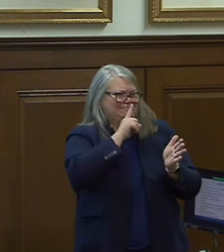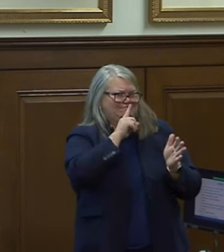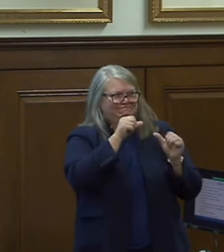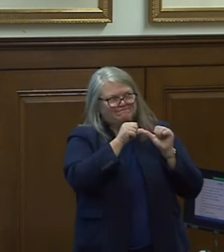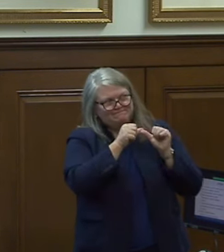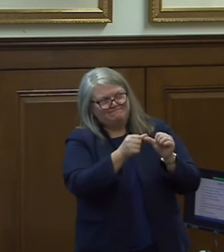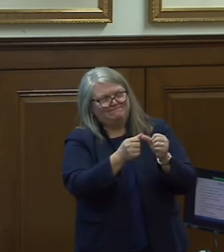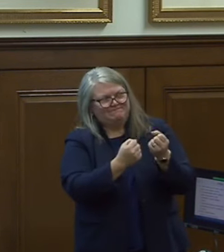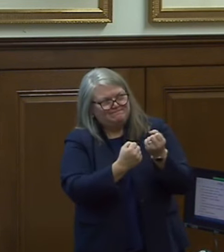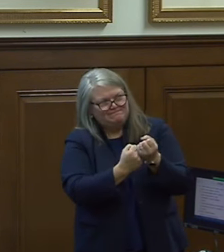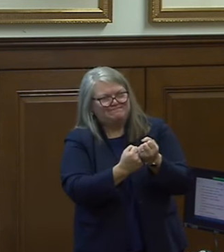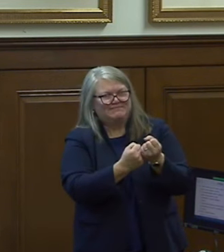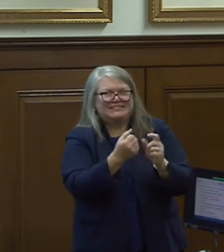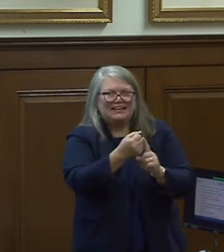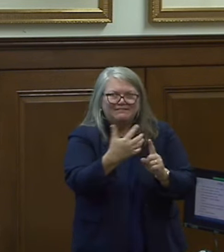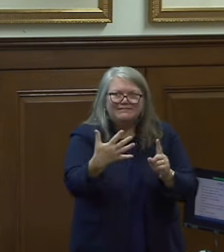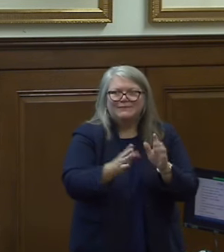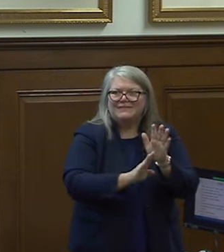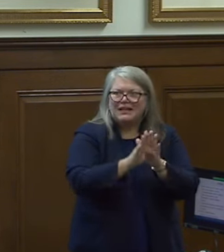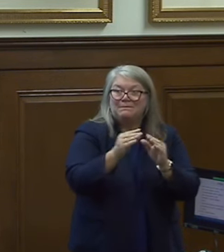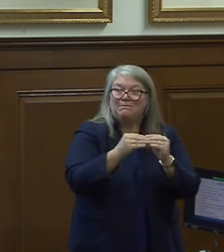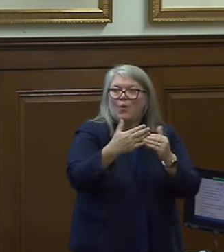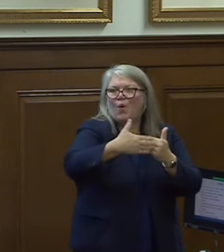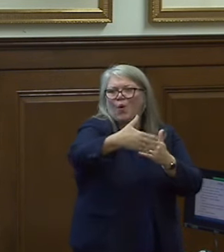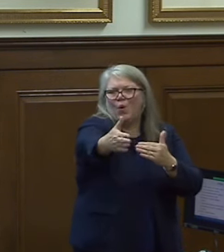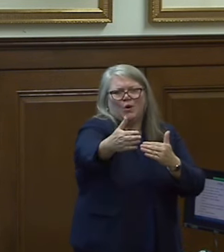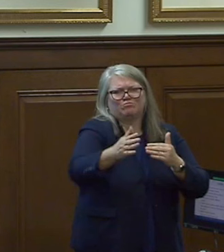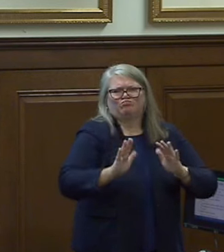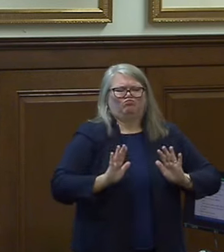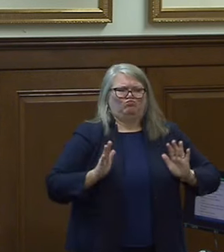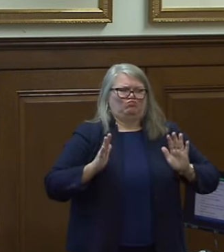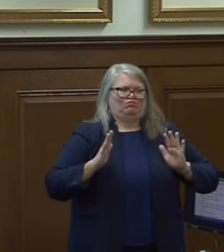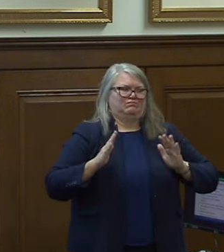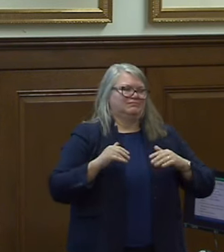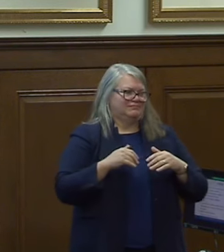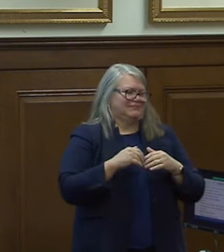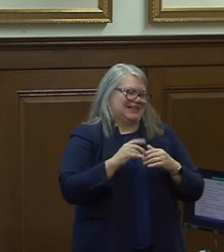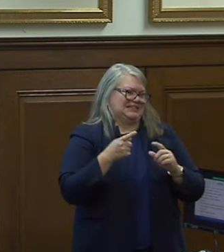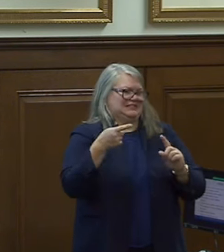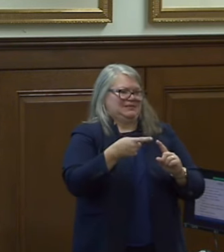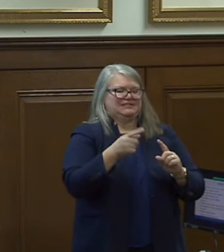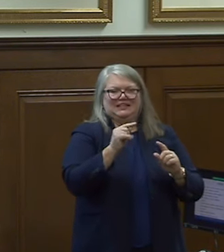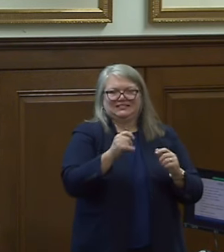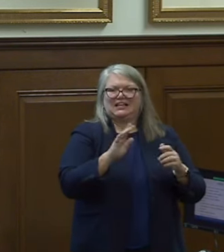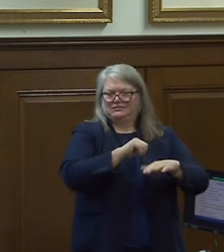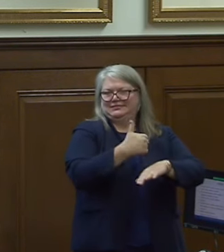further develop them much beyond that simple specified task